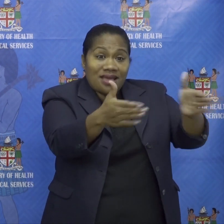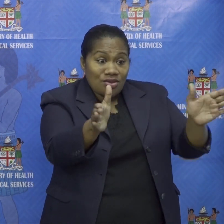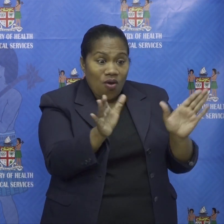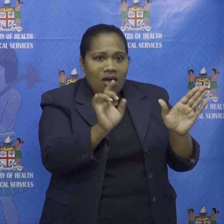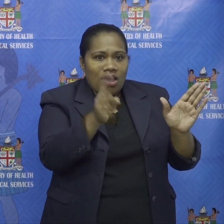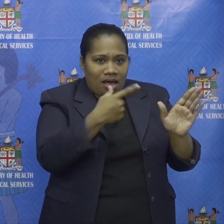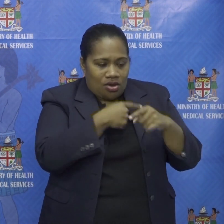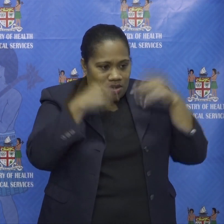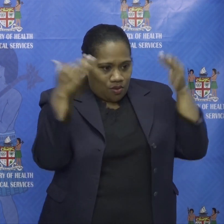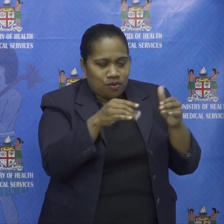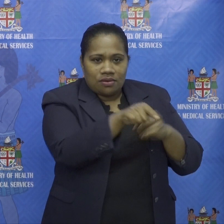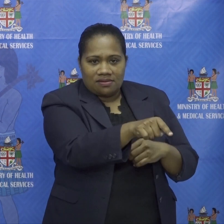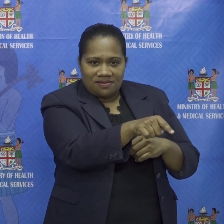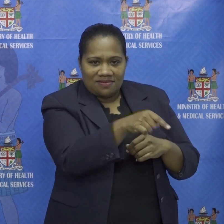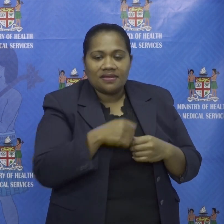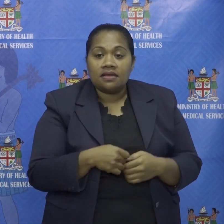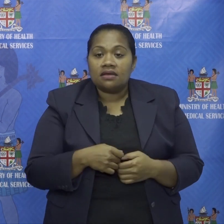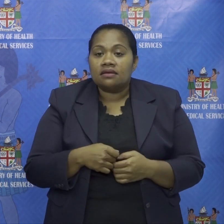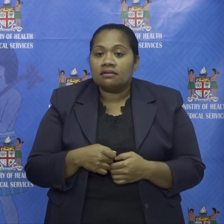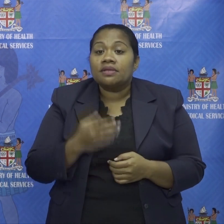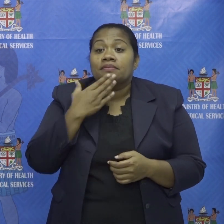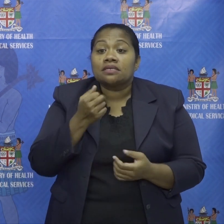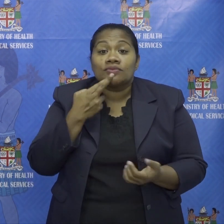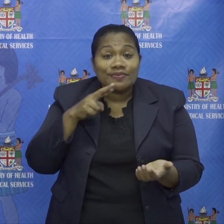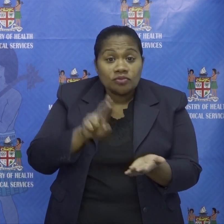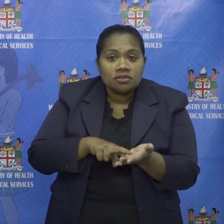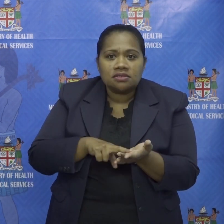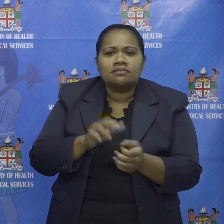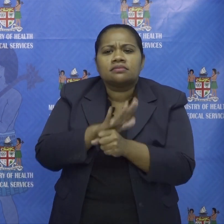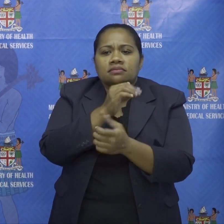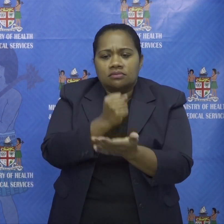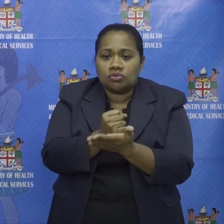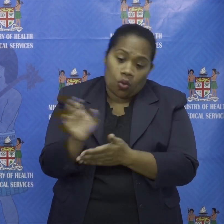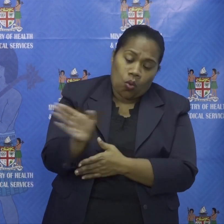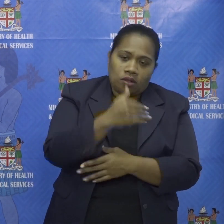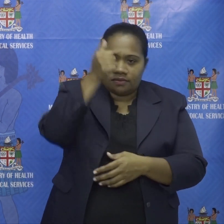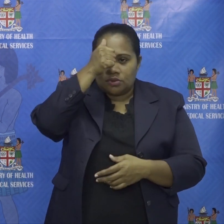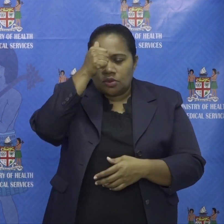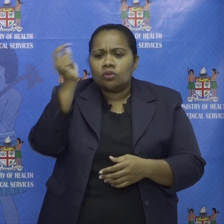but please when you report it just make sure you everybody knows that